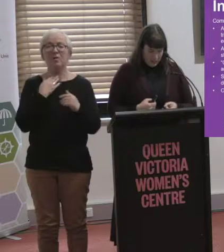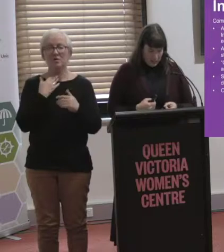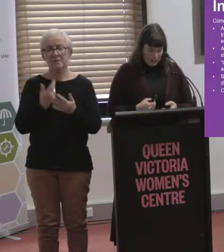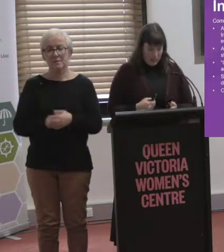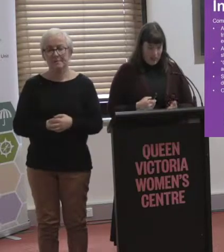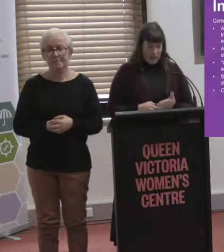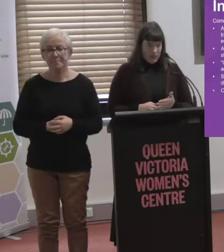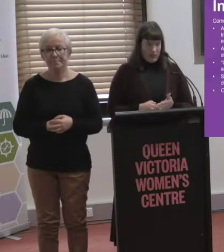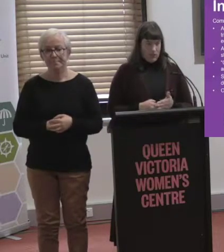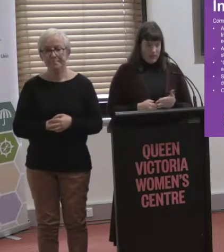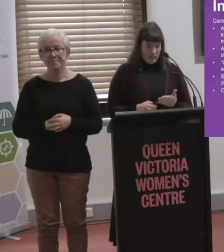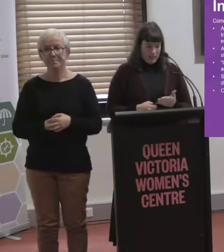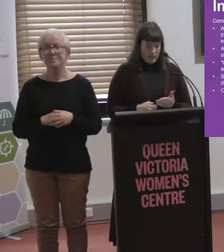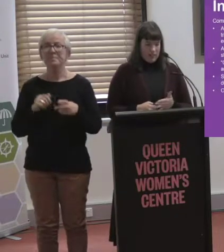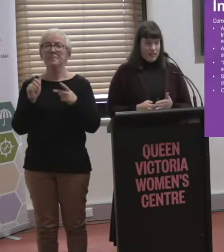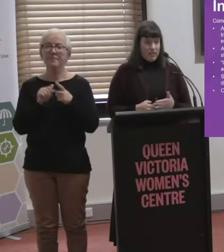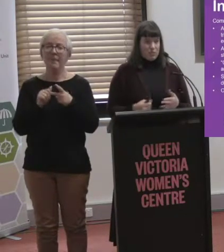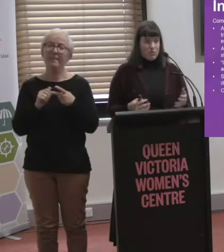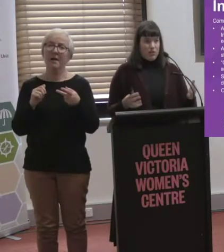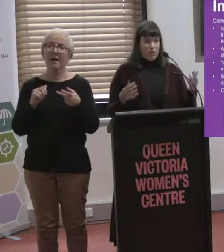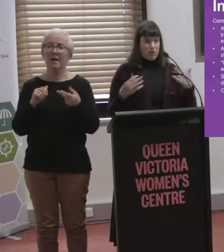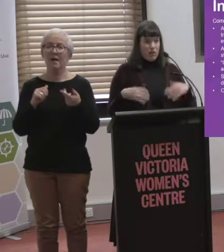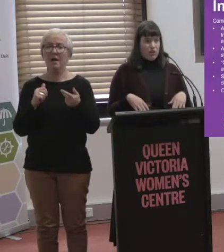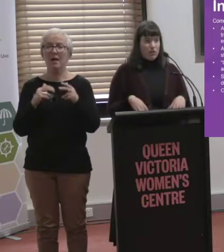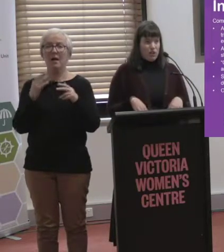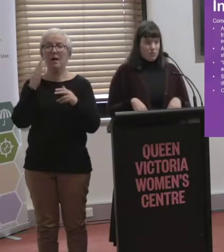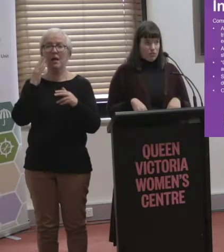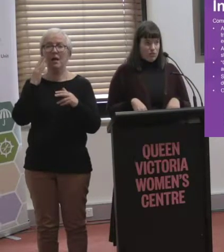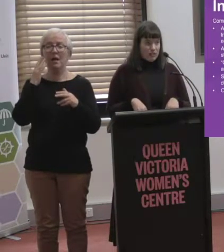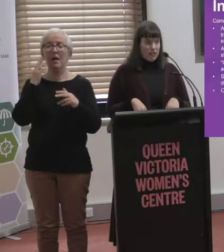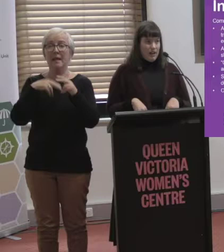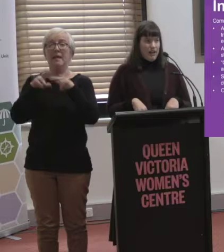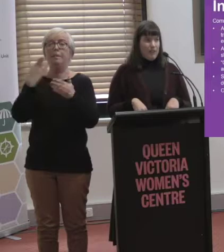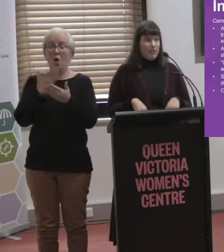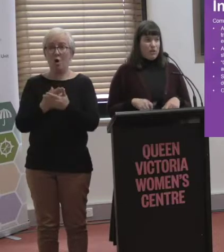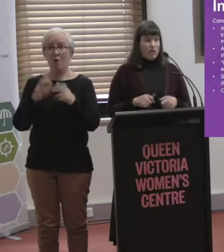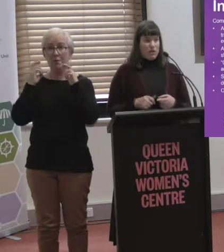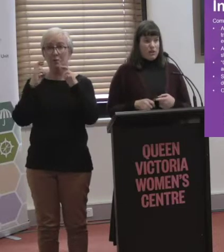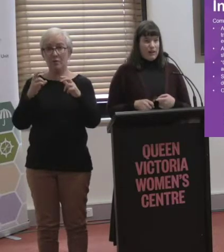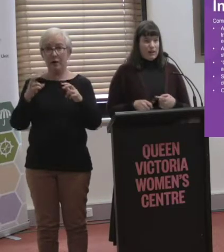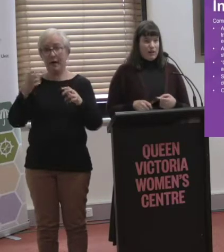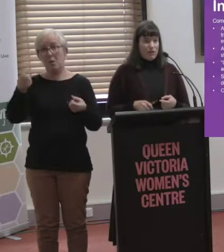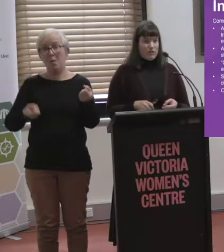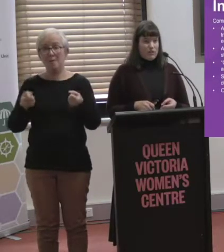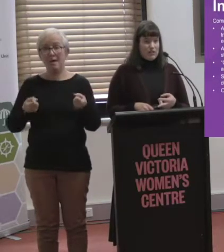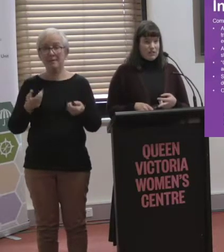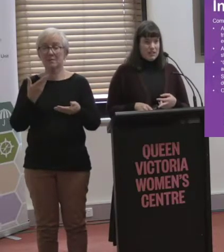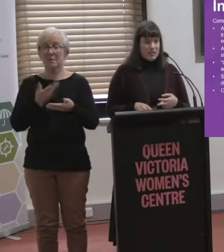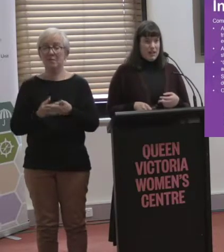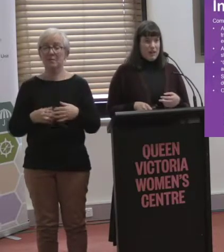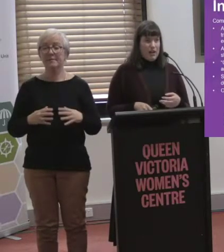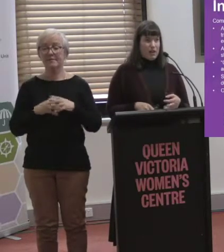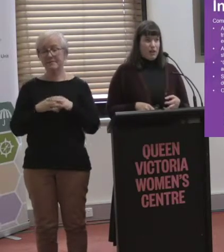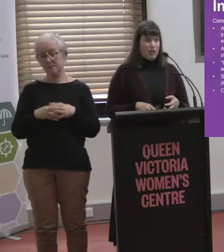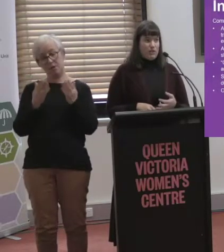And the other sort of related issue is announcements when you're actually on the tram or train. They're not always correct. They're often missed,